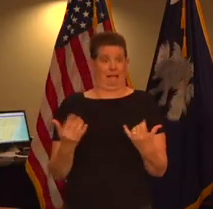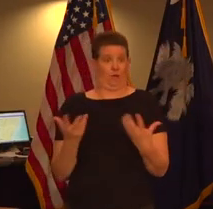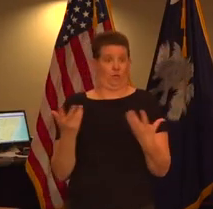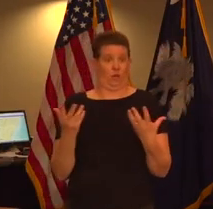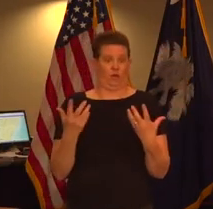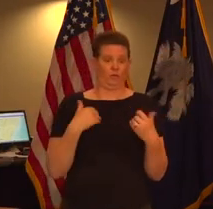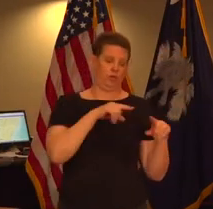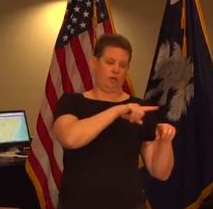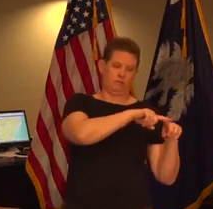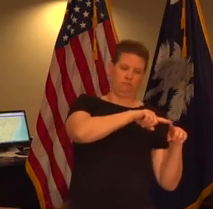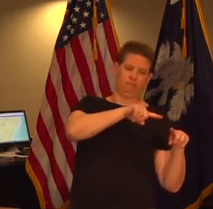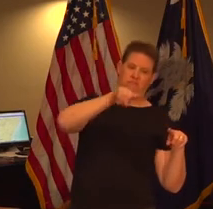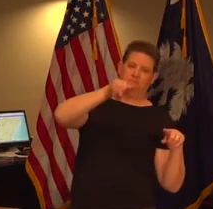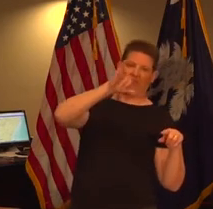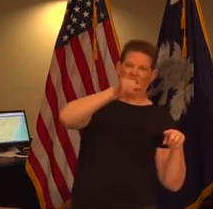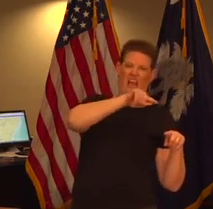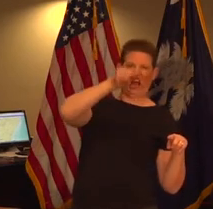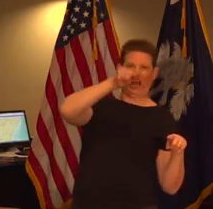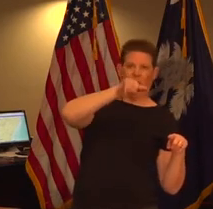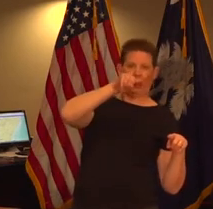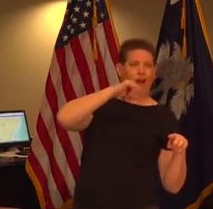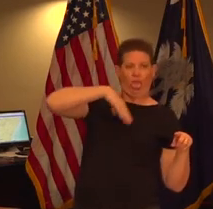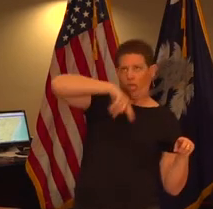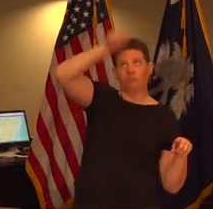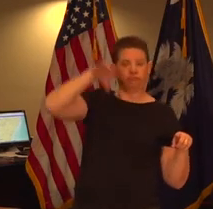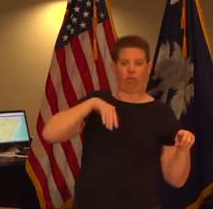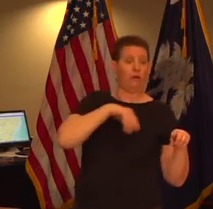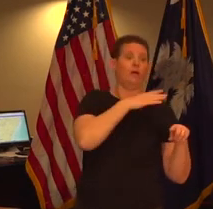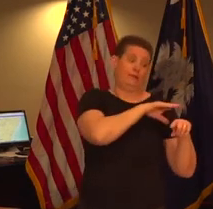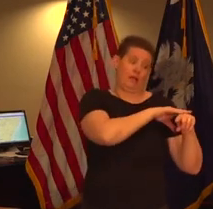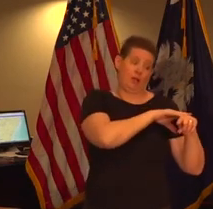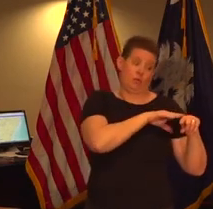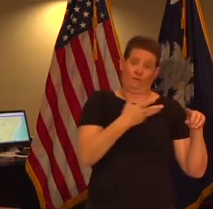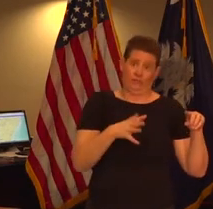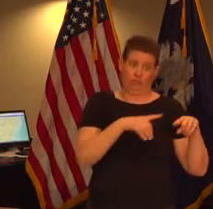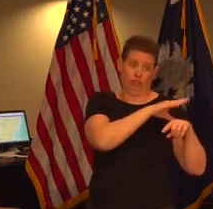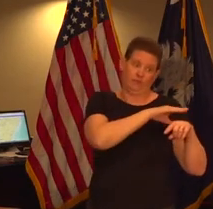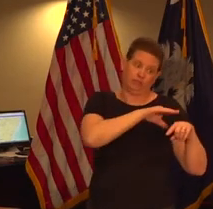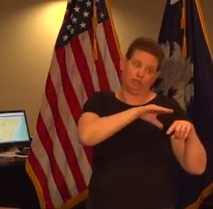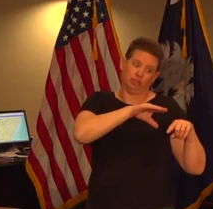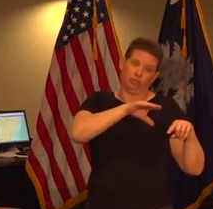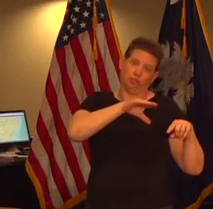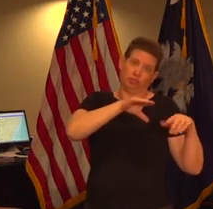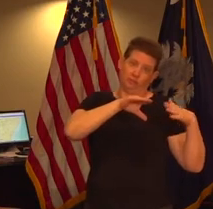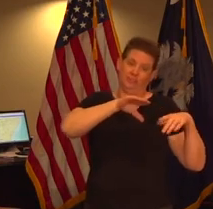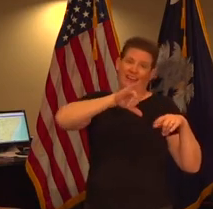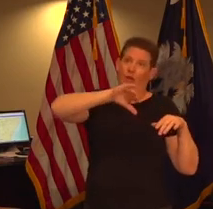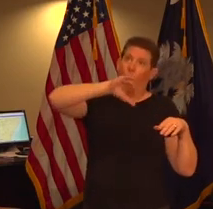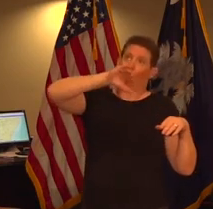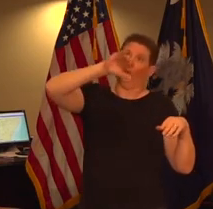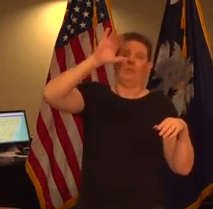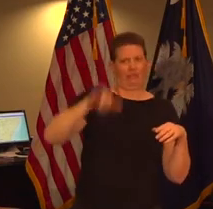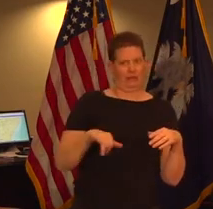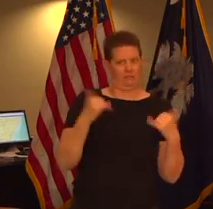steep side of that curve so we've transitioned to a flatter slower uprise to a more rapid peak